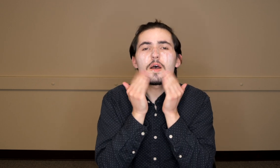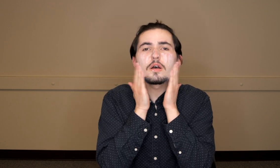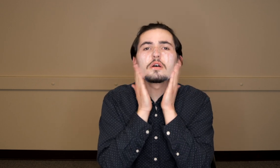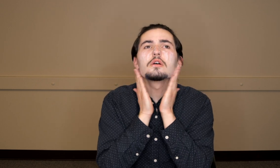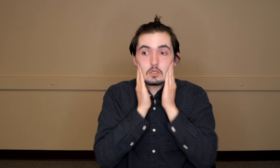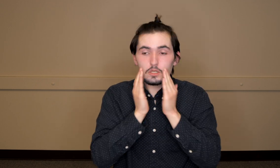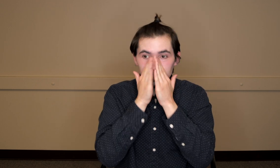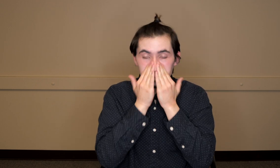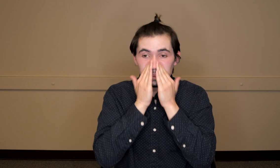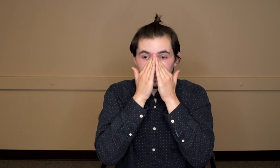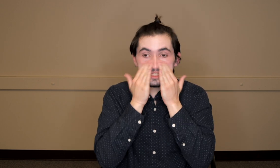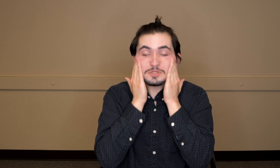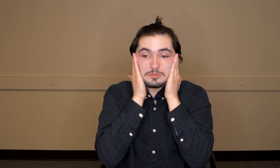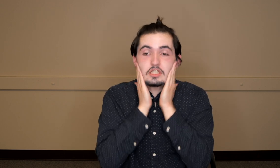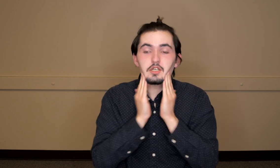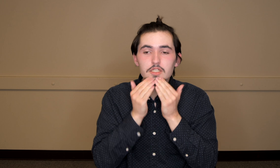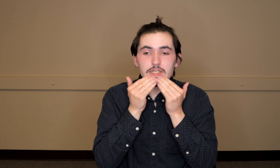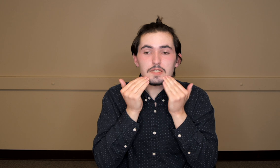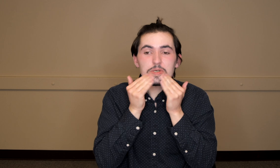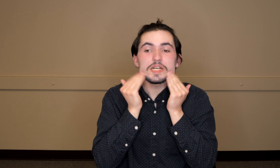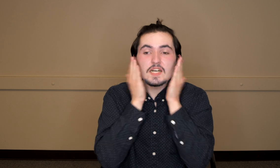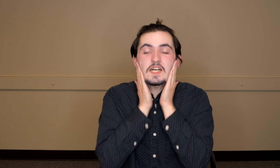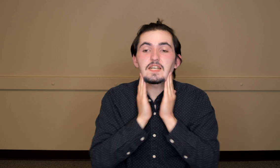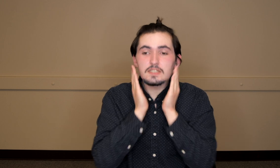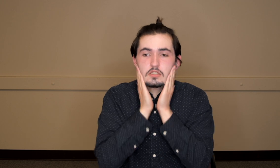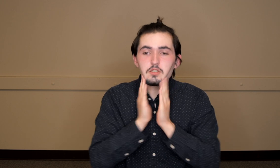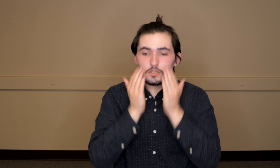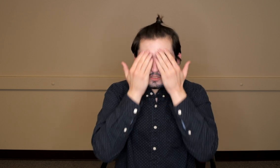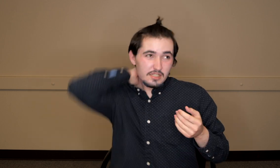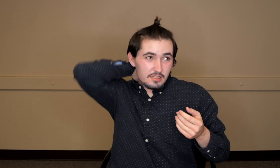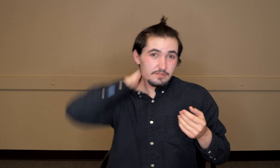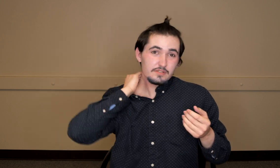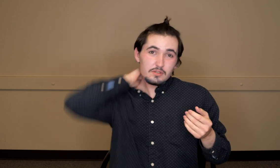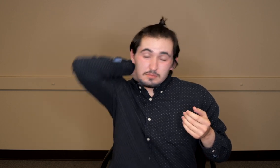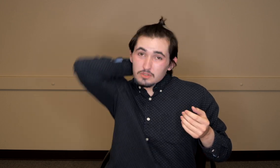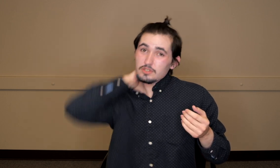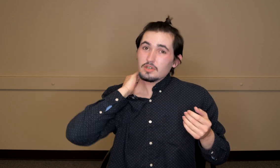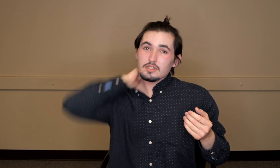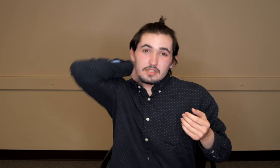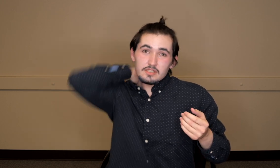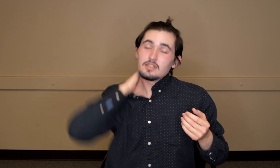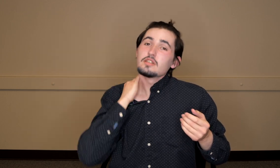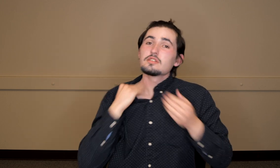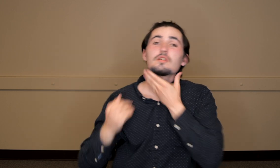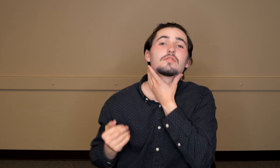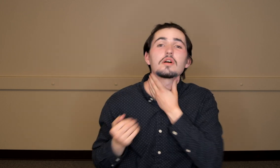It doesn't seem to be irritating my eyes. It feels moisturizing so far